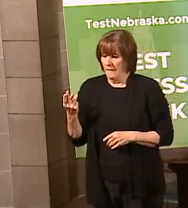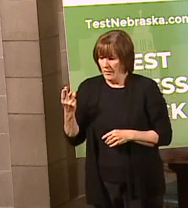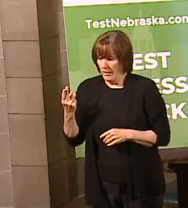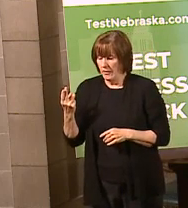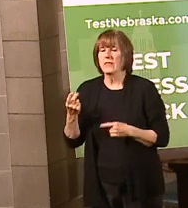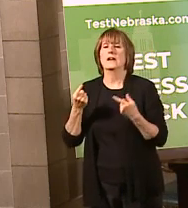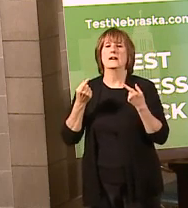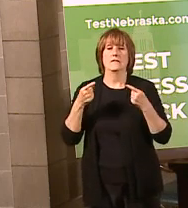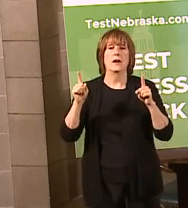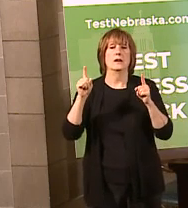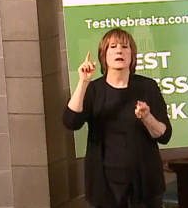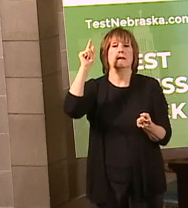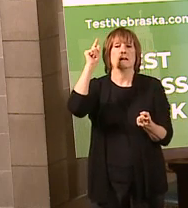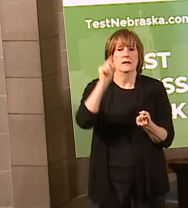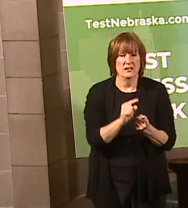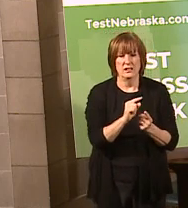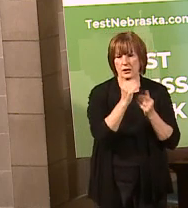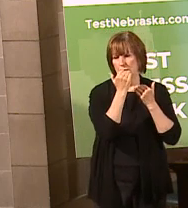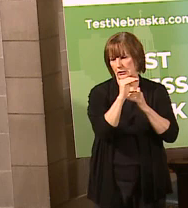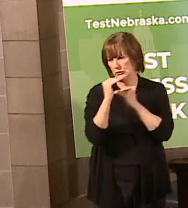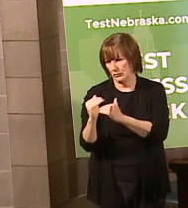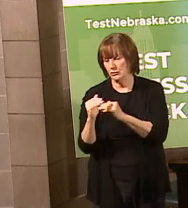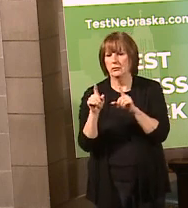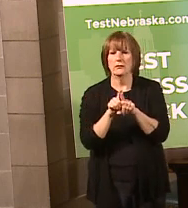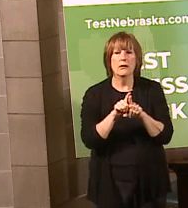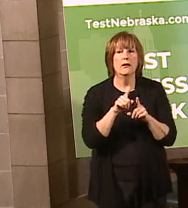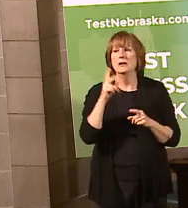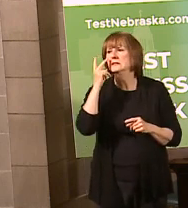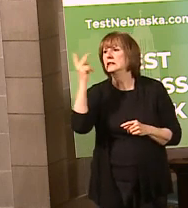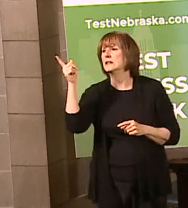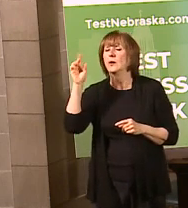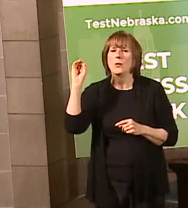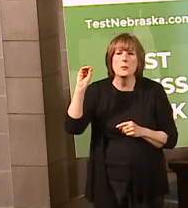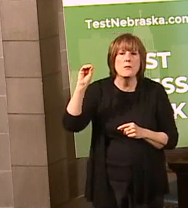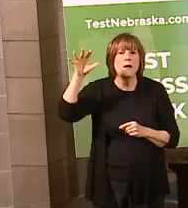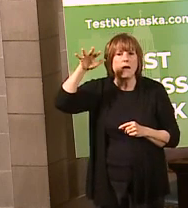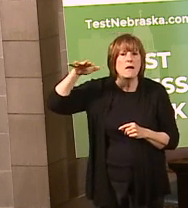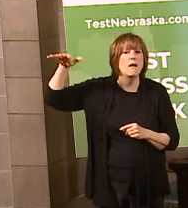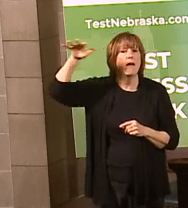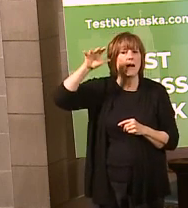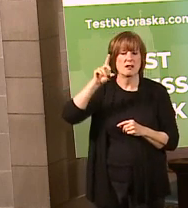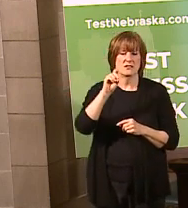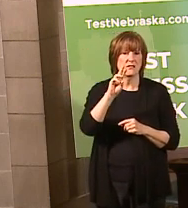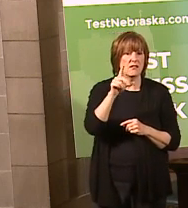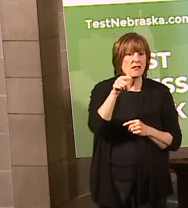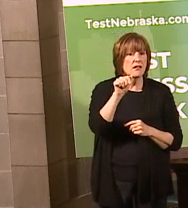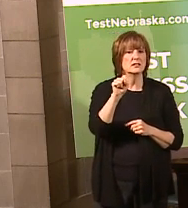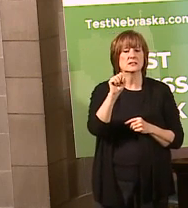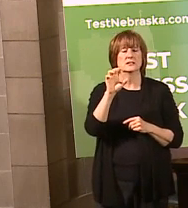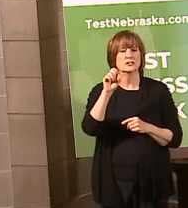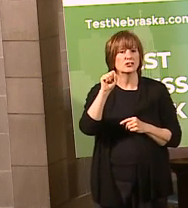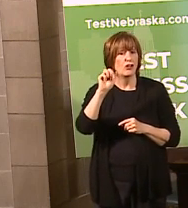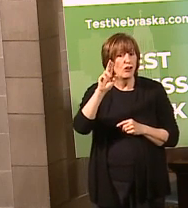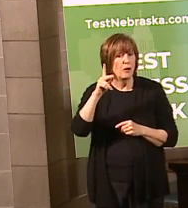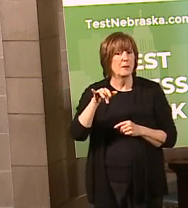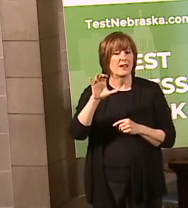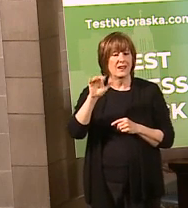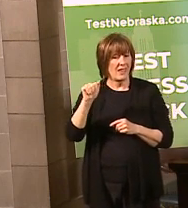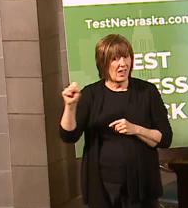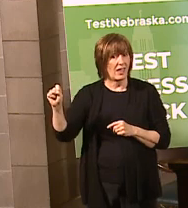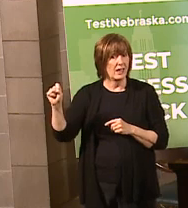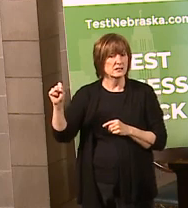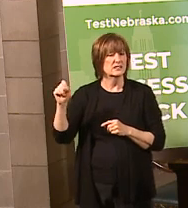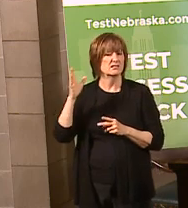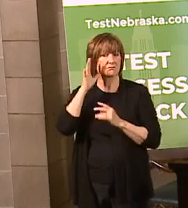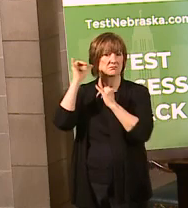have the looser restrictions that we've seen in places like Douglas, Sarpy, and Cass, and those other counties that we announced earlier as well. So but those will